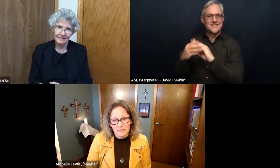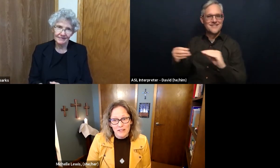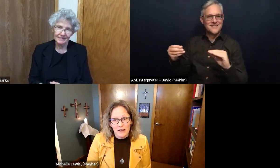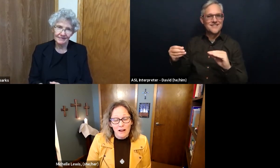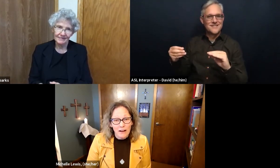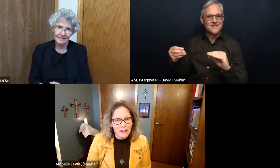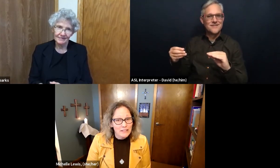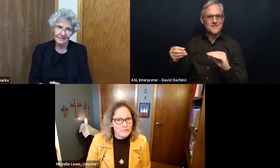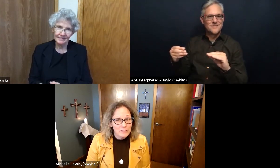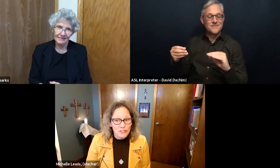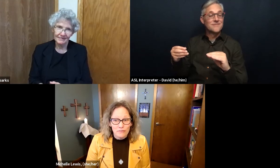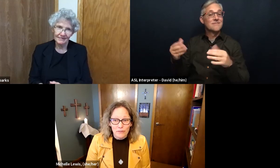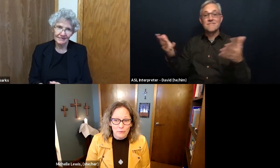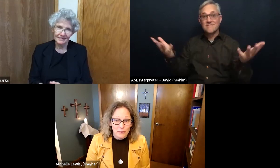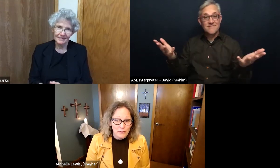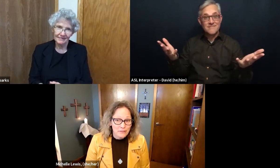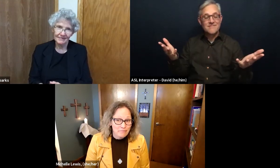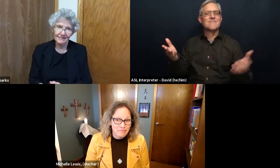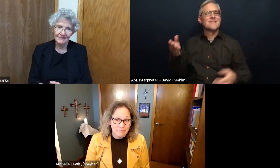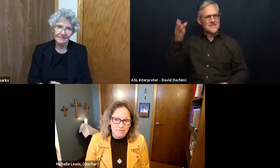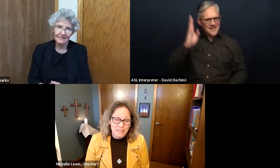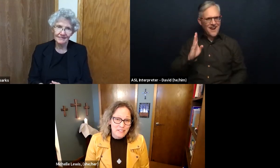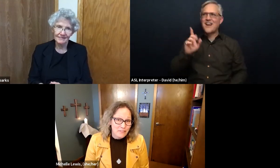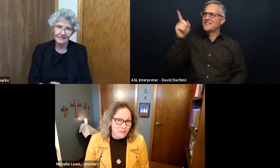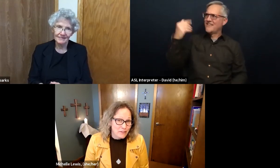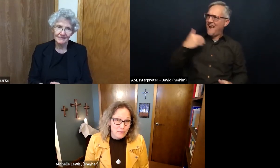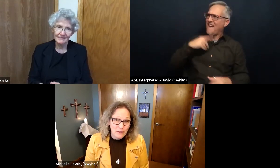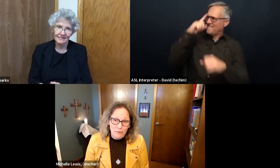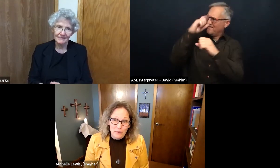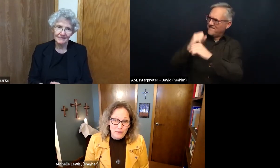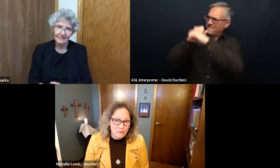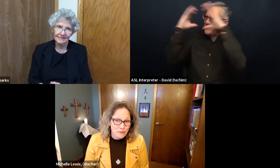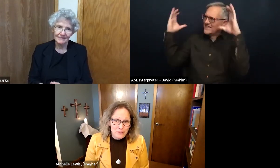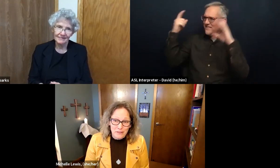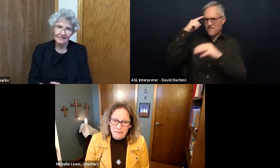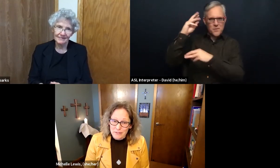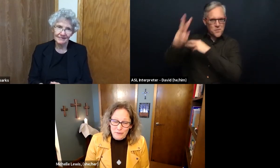God has a vision for the world different than what the world will do.